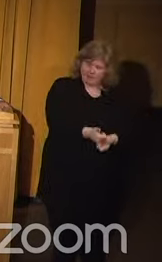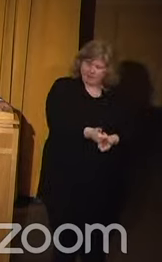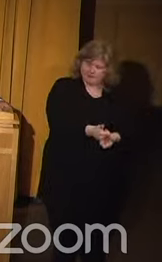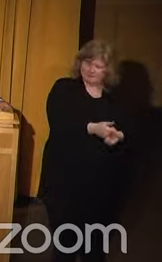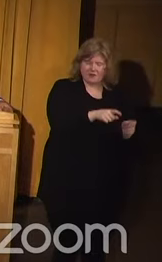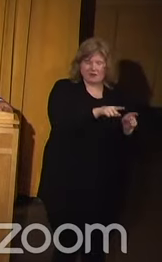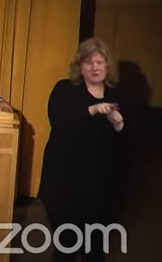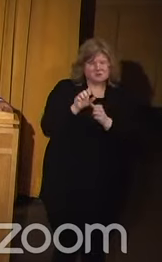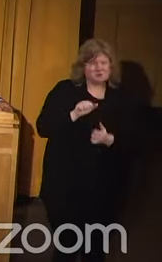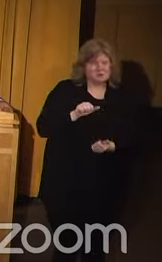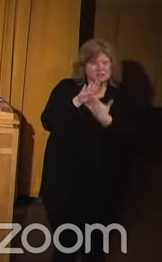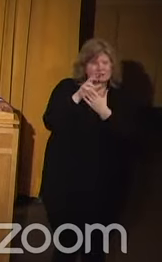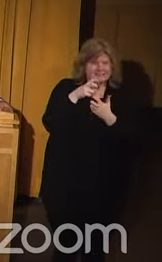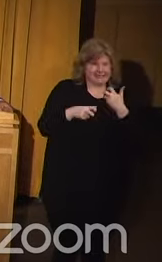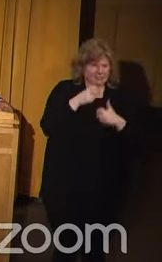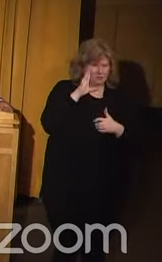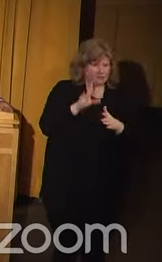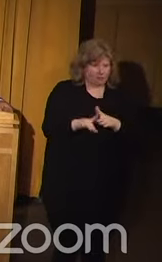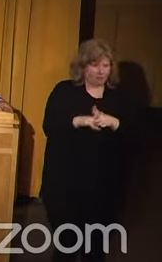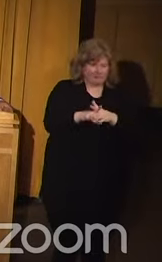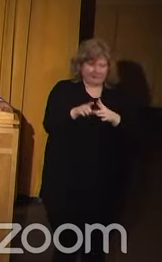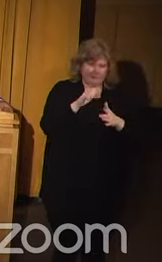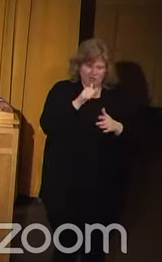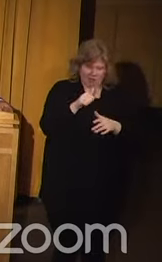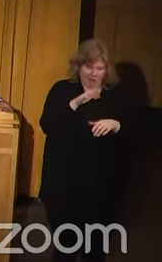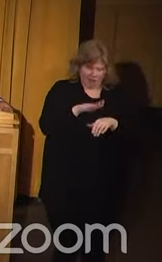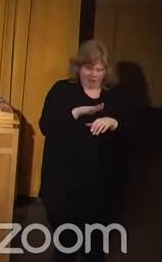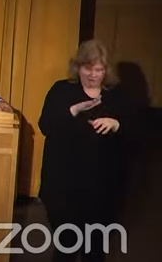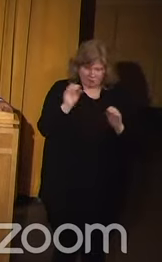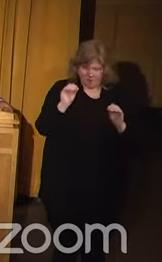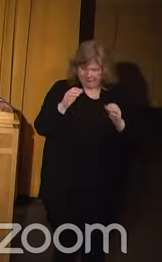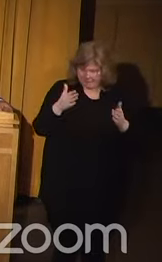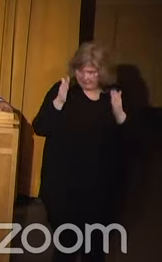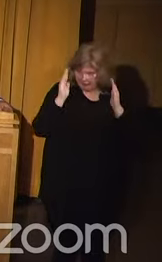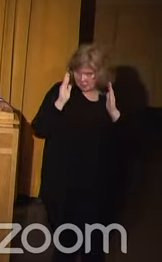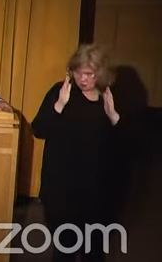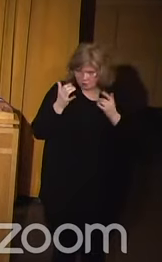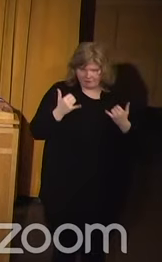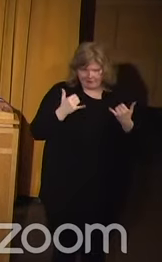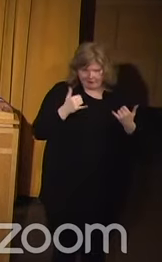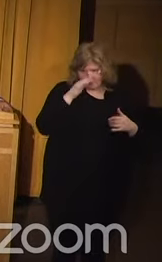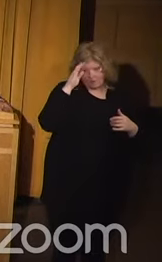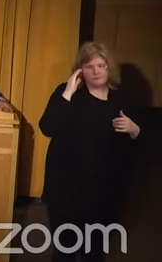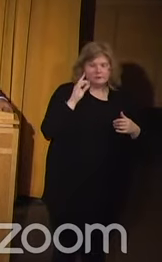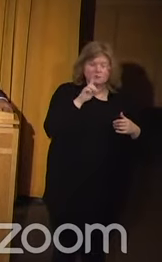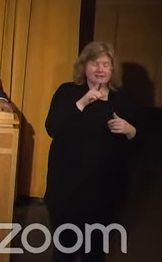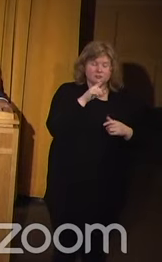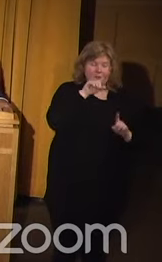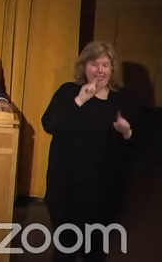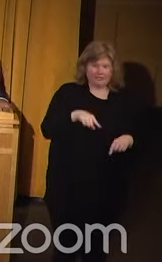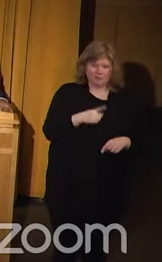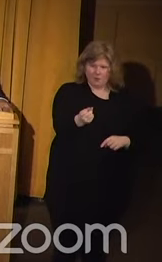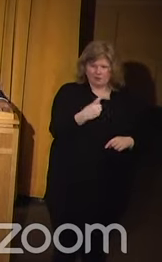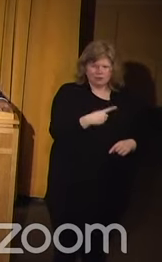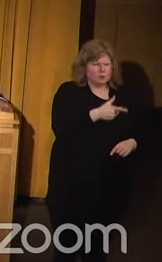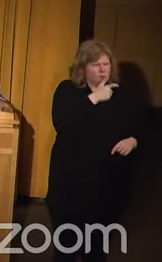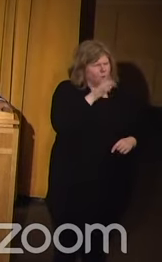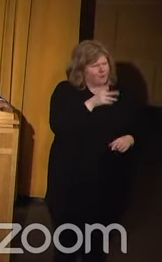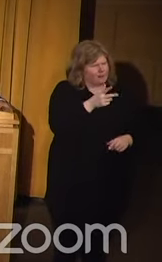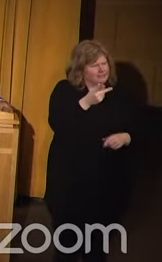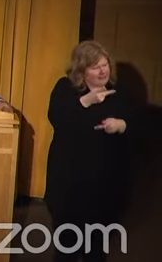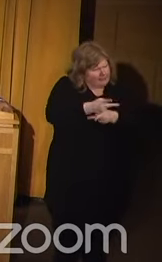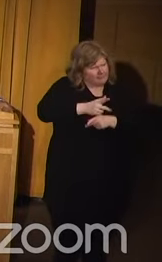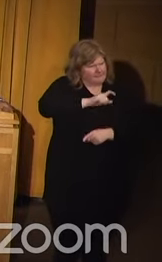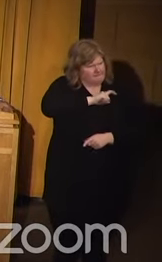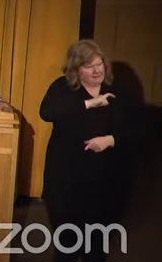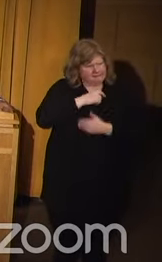but to address the issues that are going to come up that are not on anybody's radar screens right now. So in answer to the question, but who will hold the police